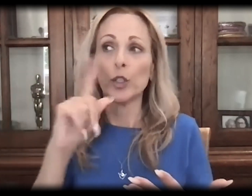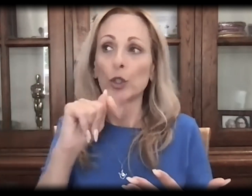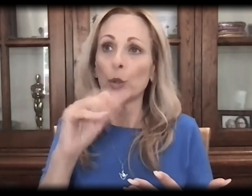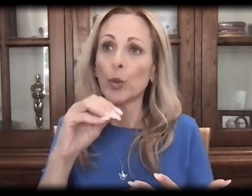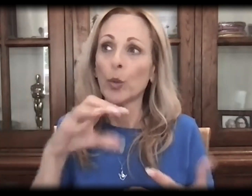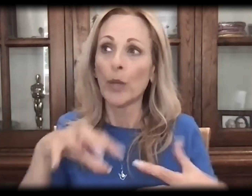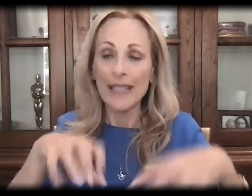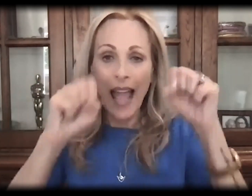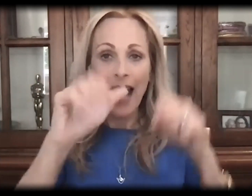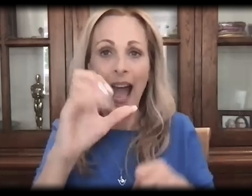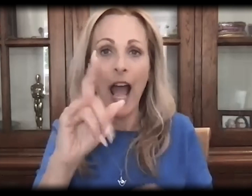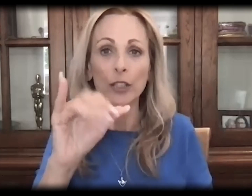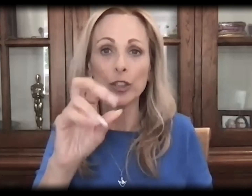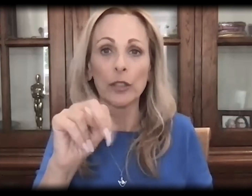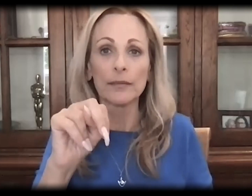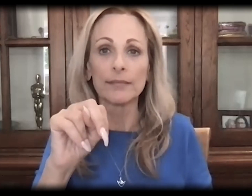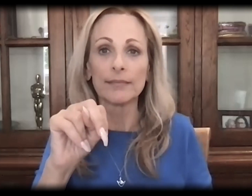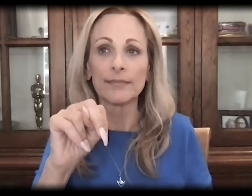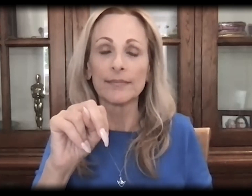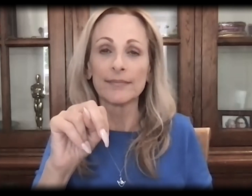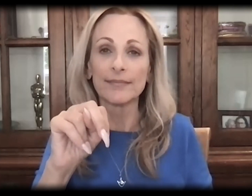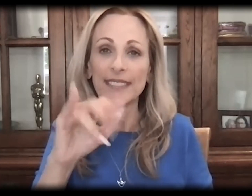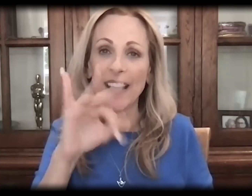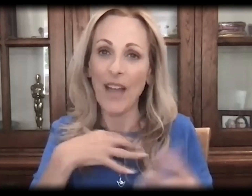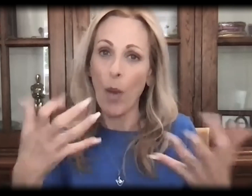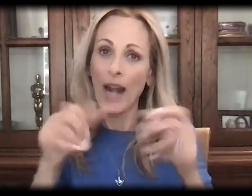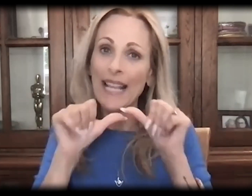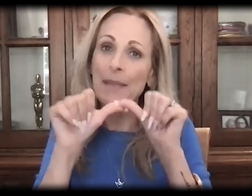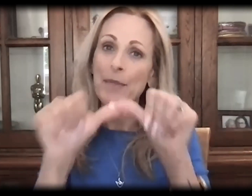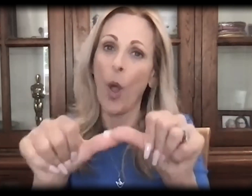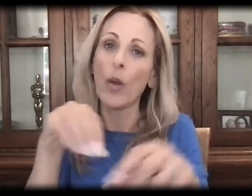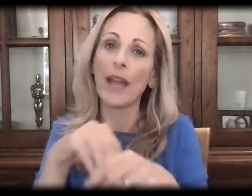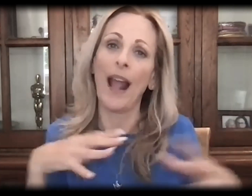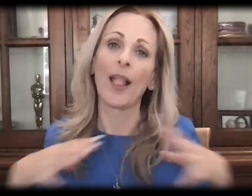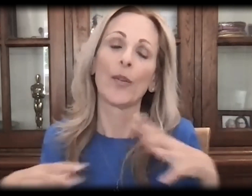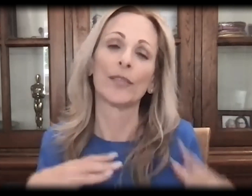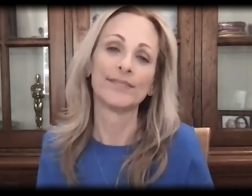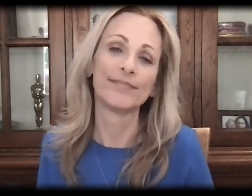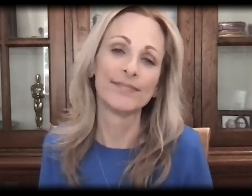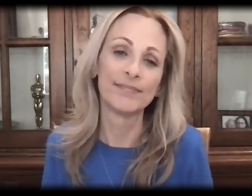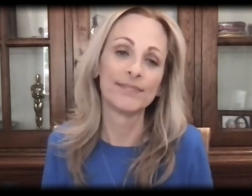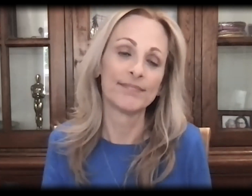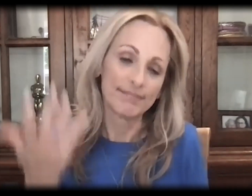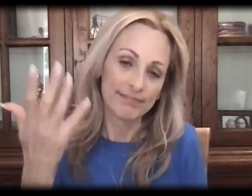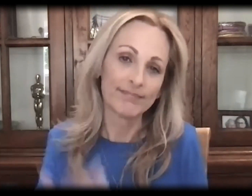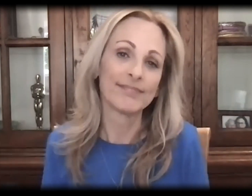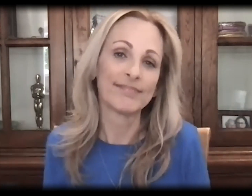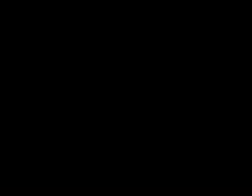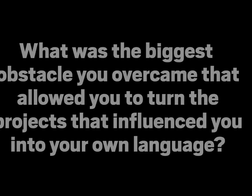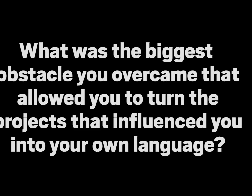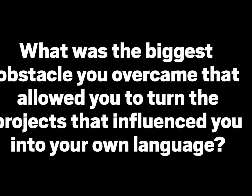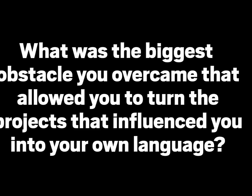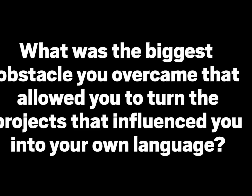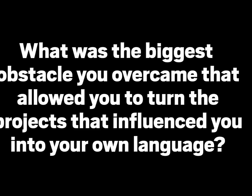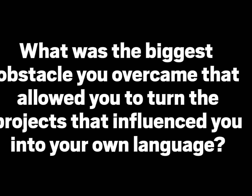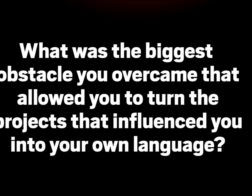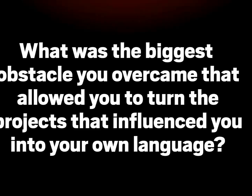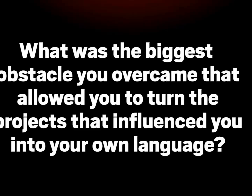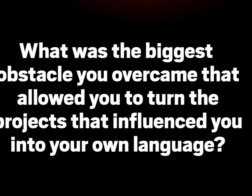to decide my fate, to take action if I want to keep going in Hollywood. What was the biggest obstacle you